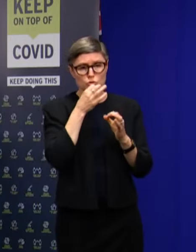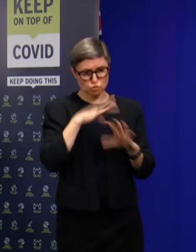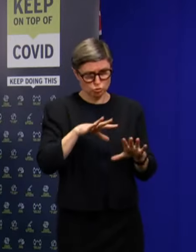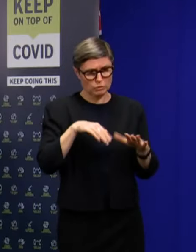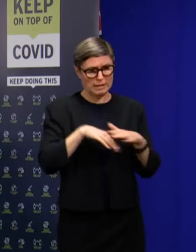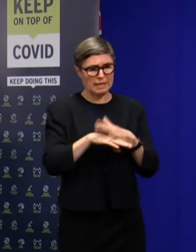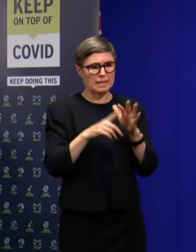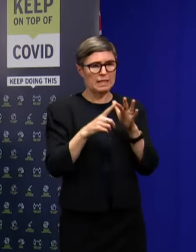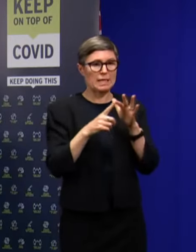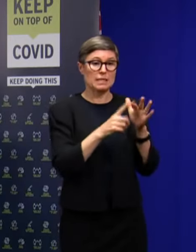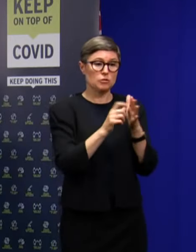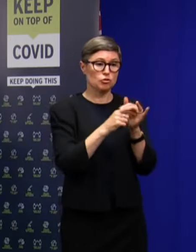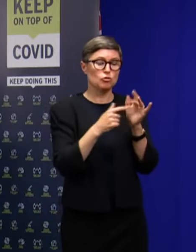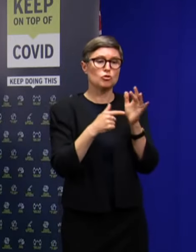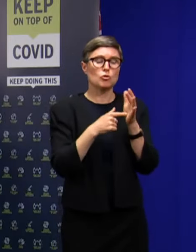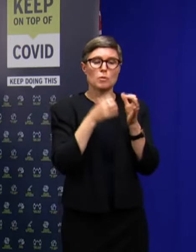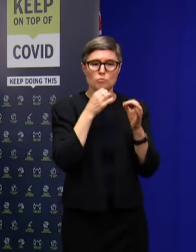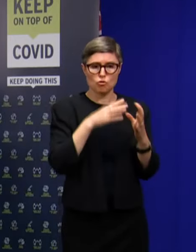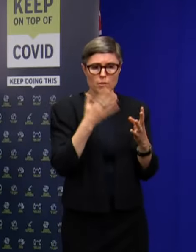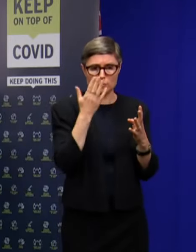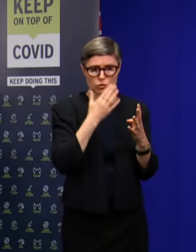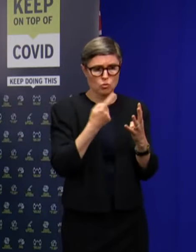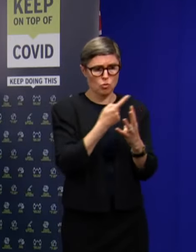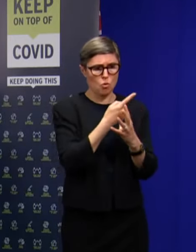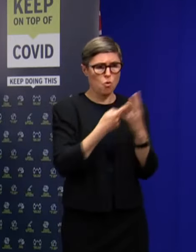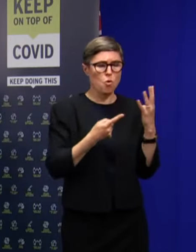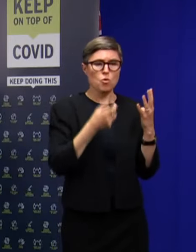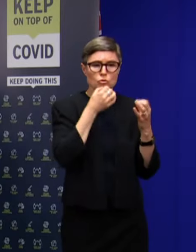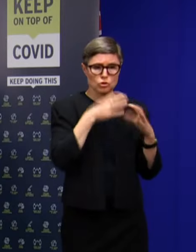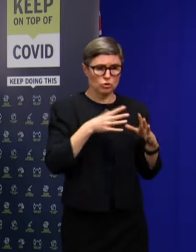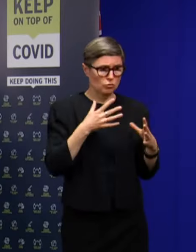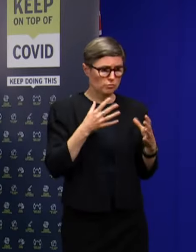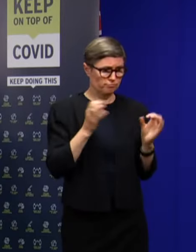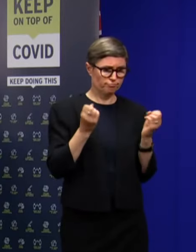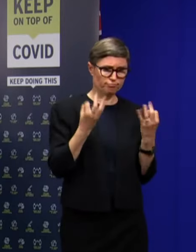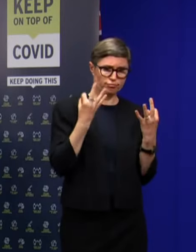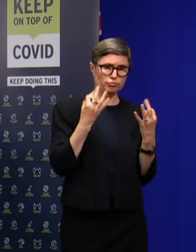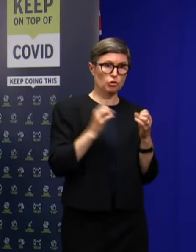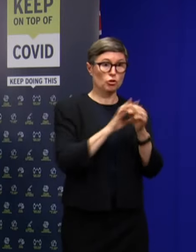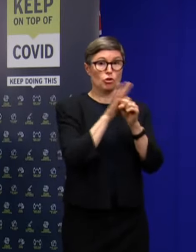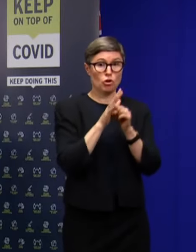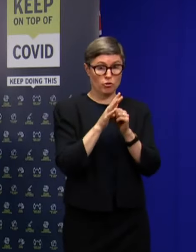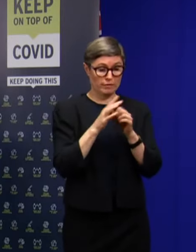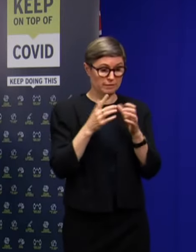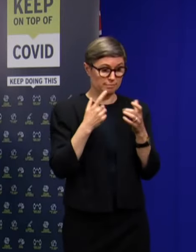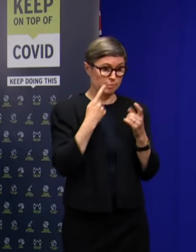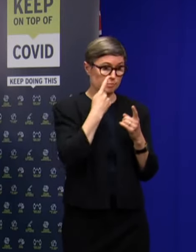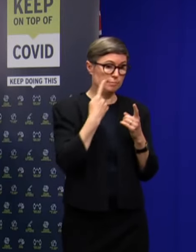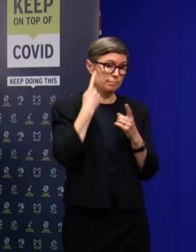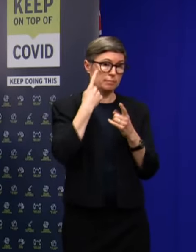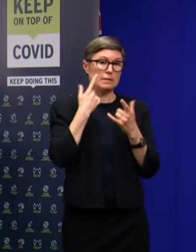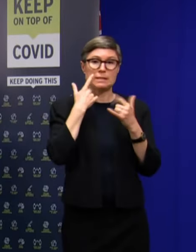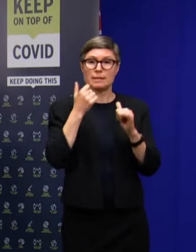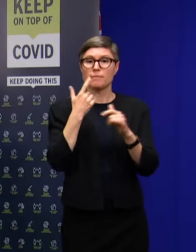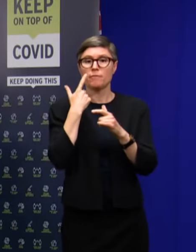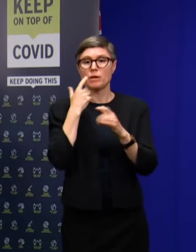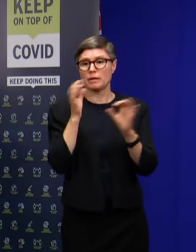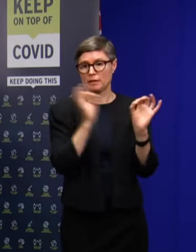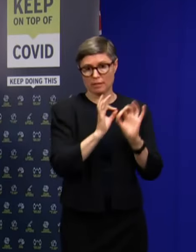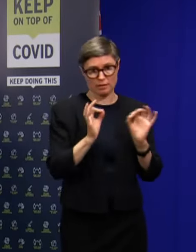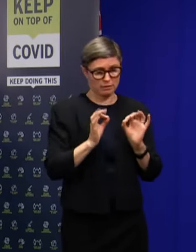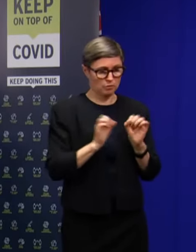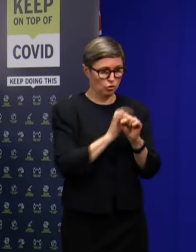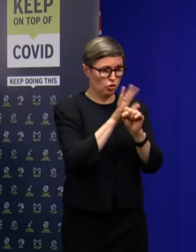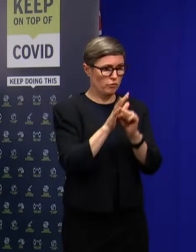School. They have all tested negative as well. So in terms of where we are at the moment, we